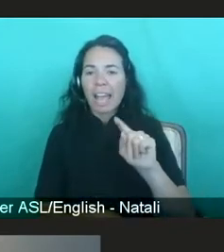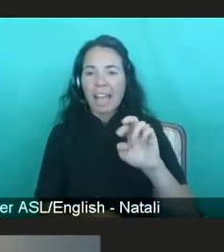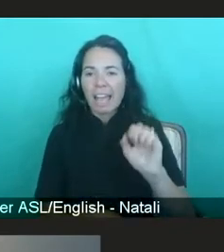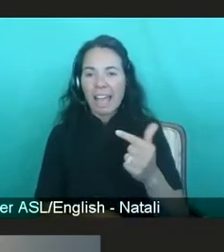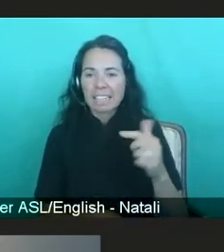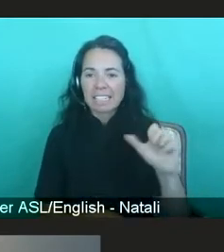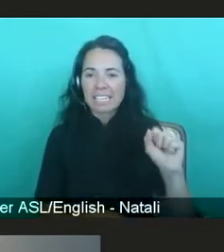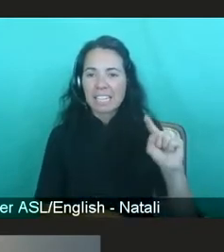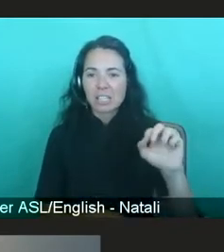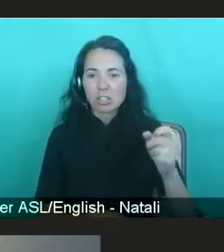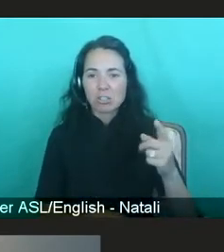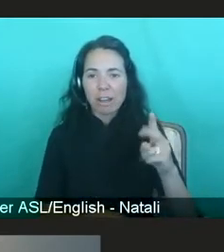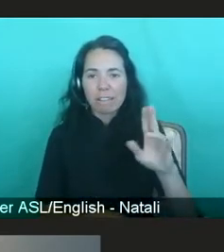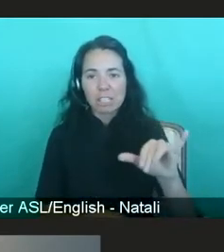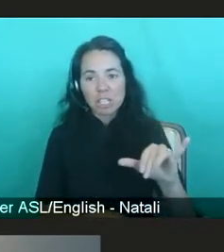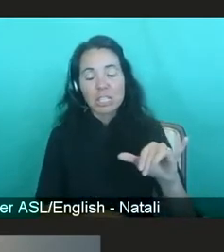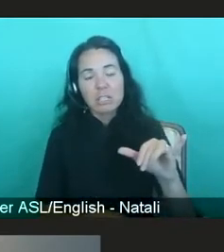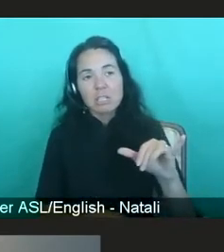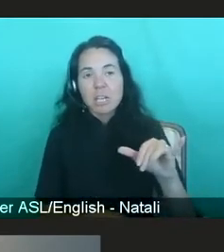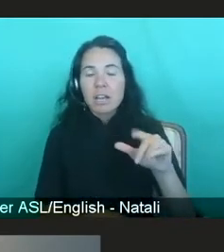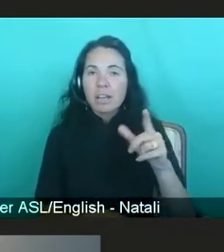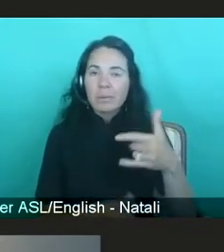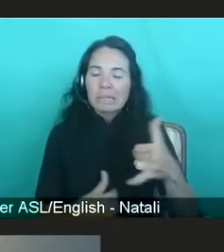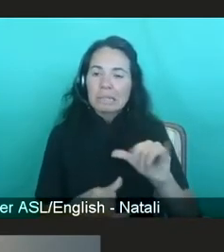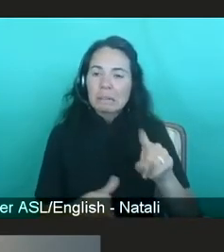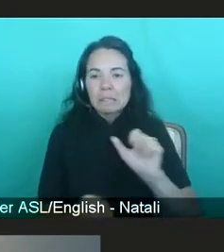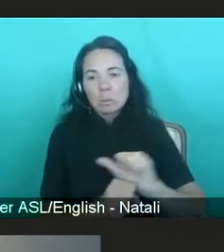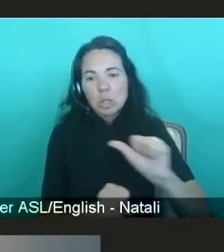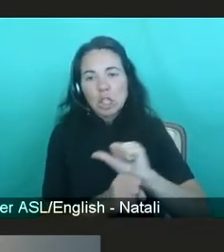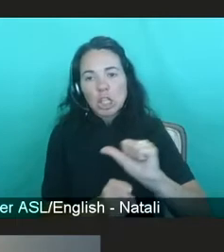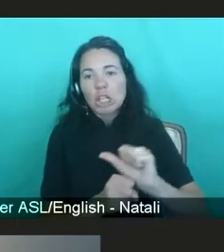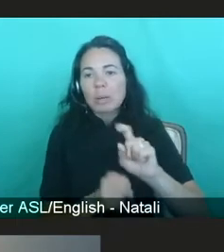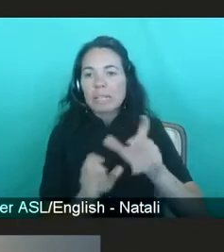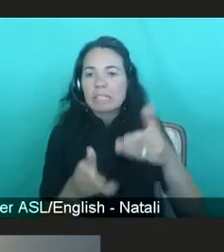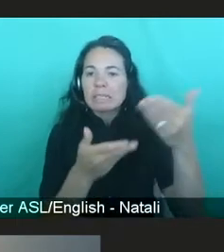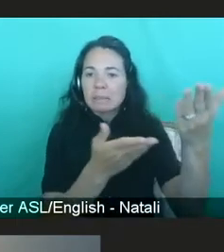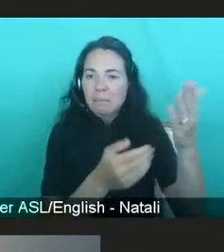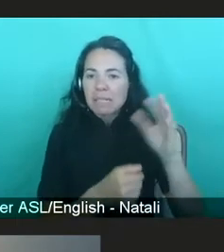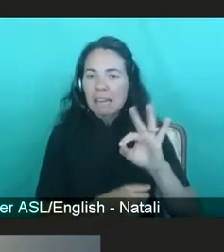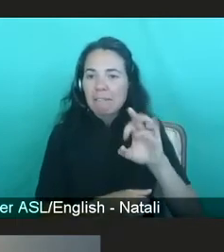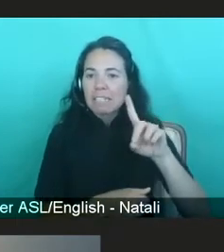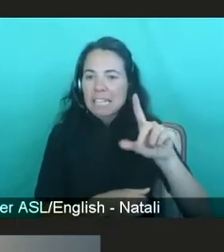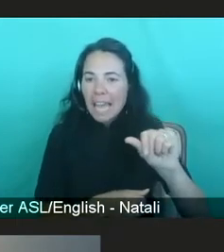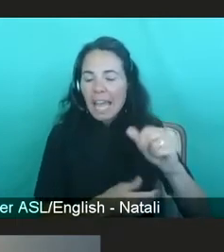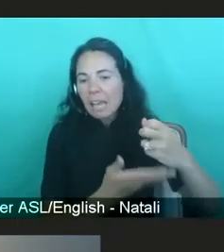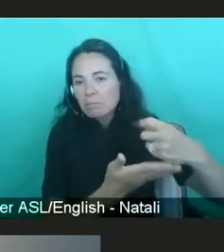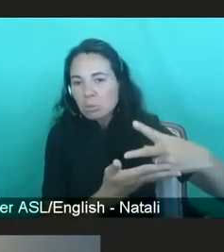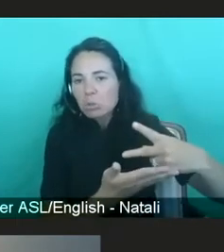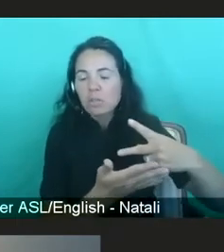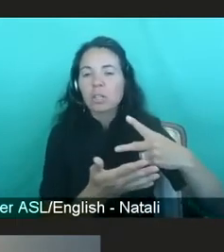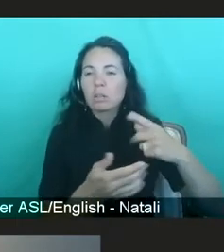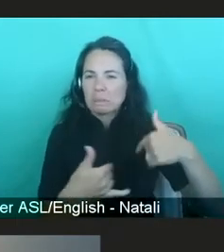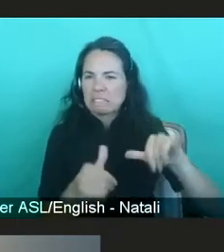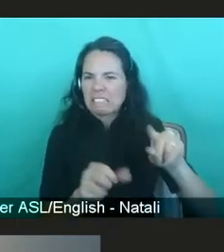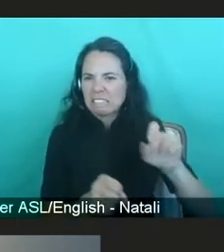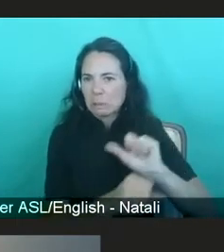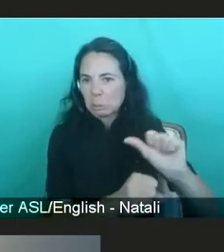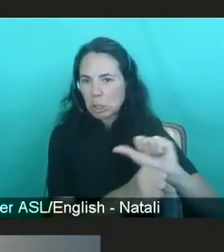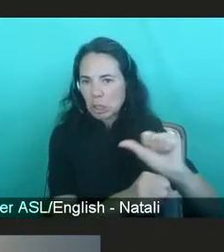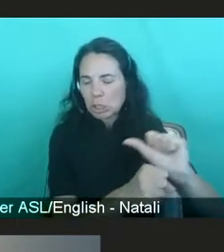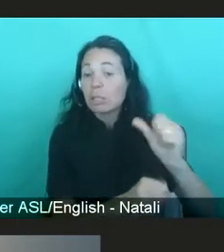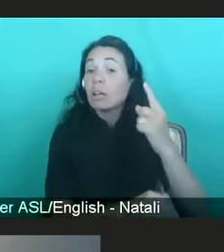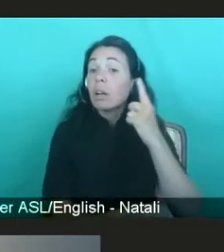submissions to FDA and some reviews happening there. With respect to a vaccine, I will continue to say that we